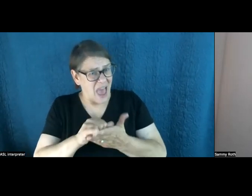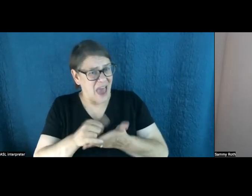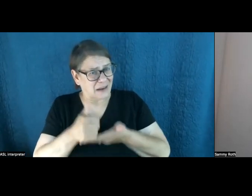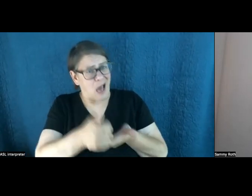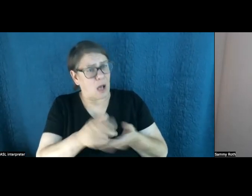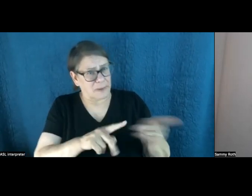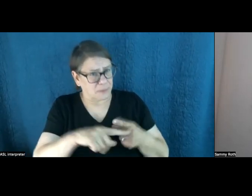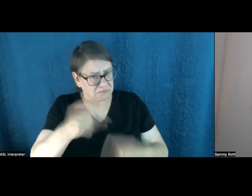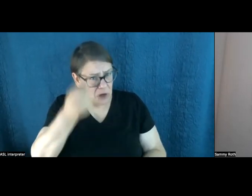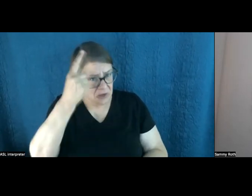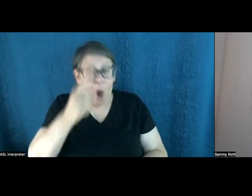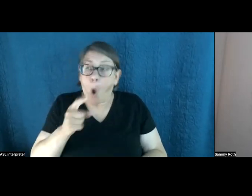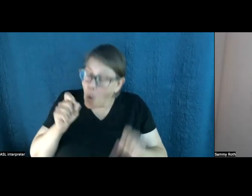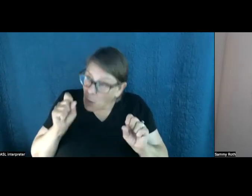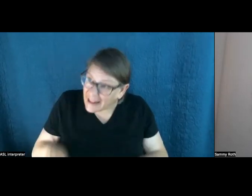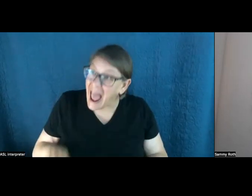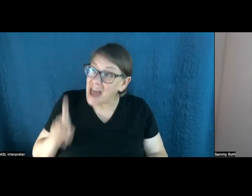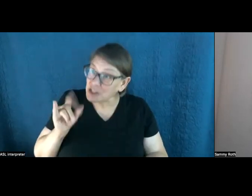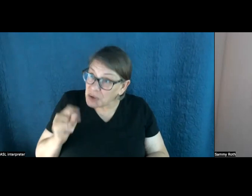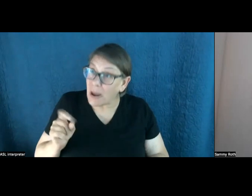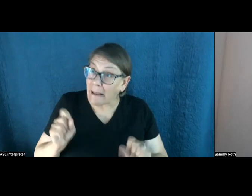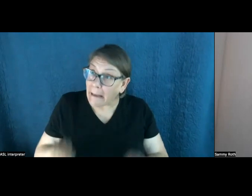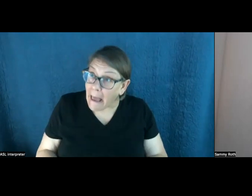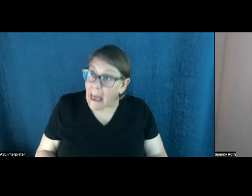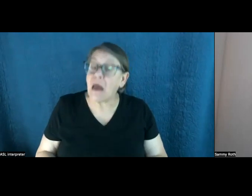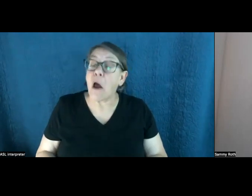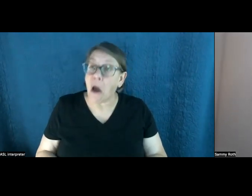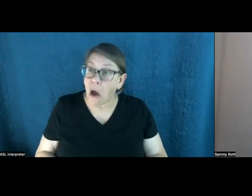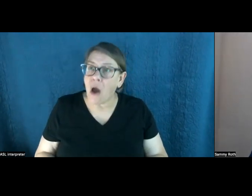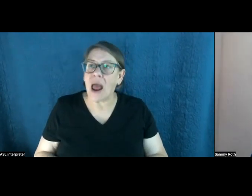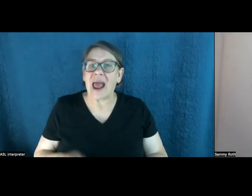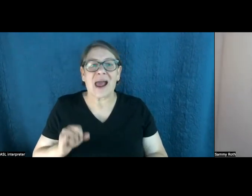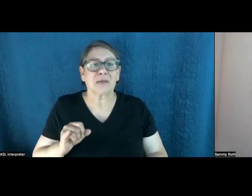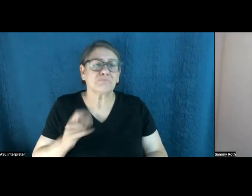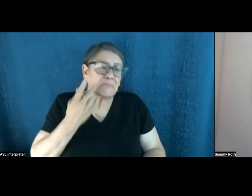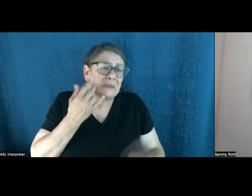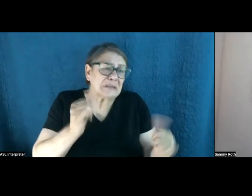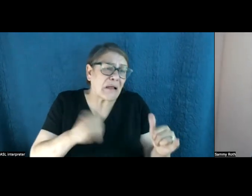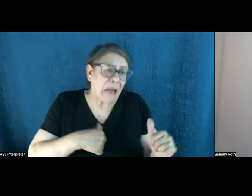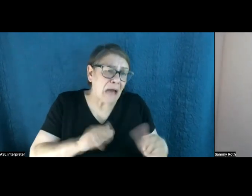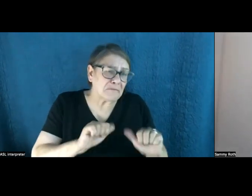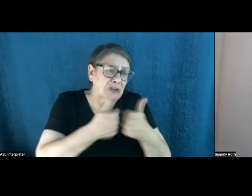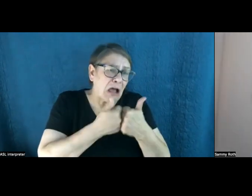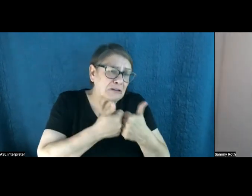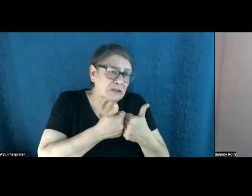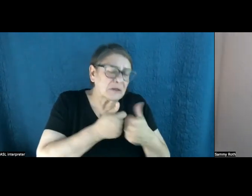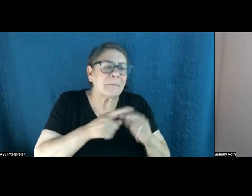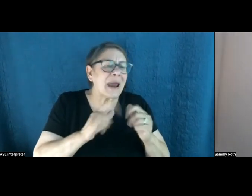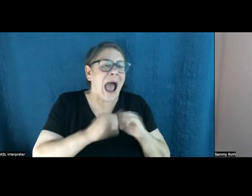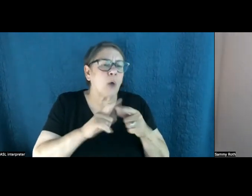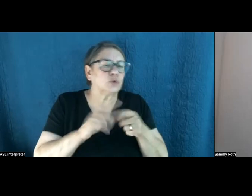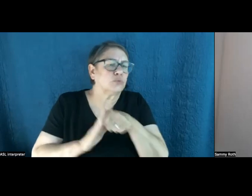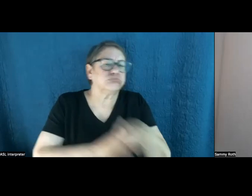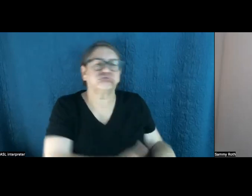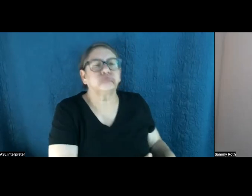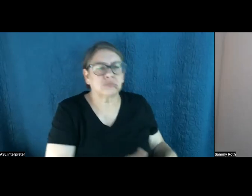is possible. We can make this transition. And to the extent that there are still challenges to be overcome, which there are, what are those challenges and